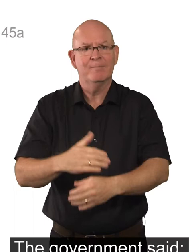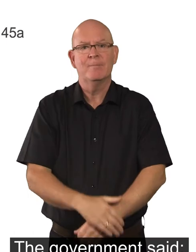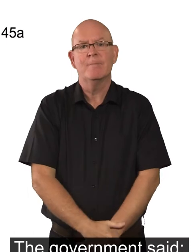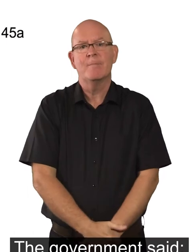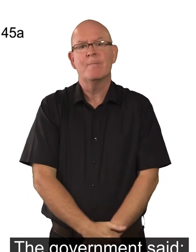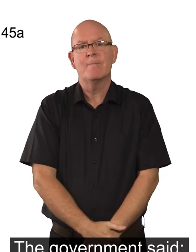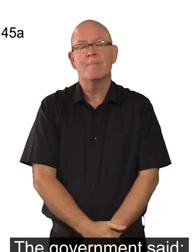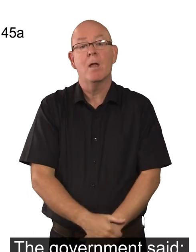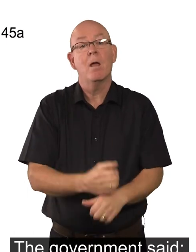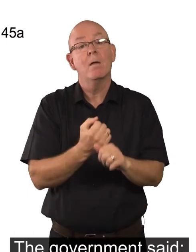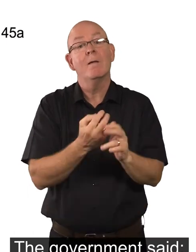The Government said